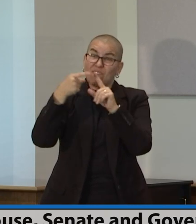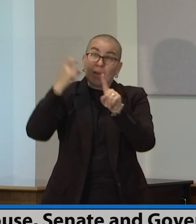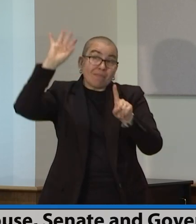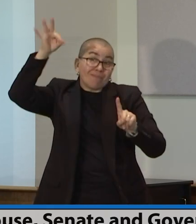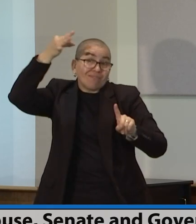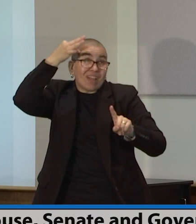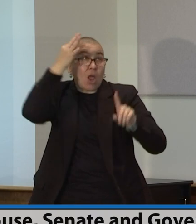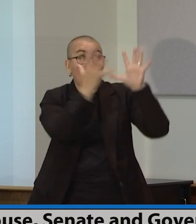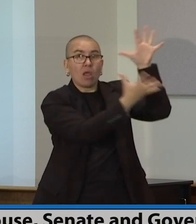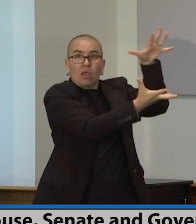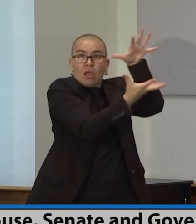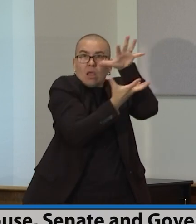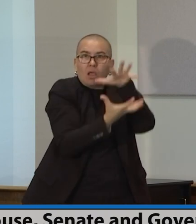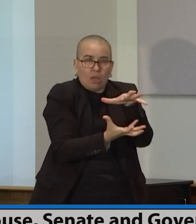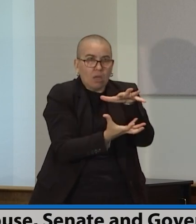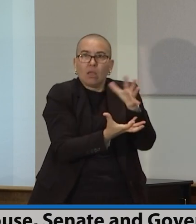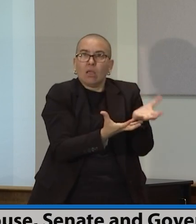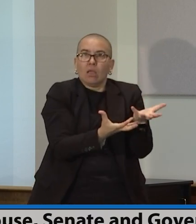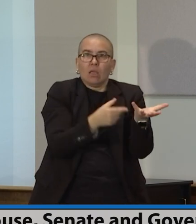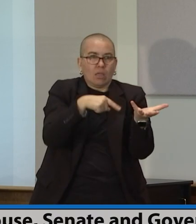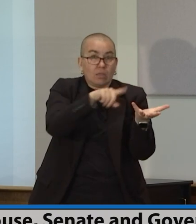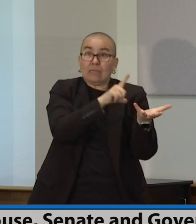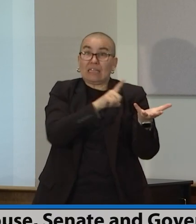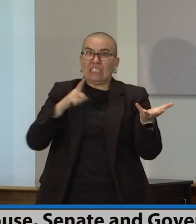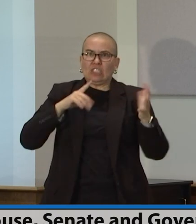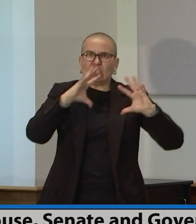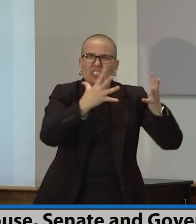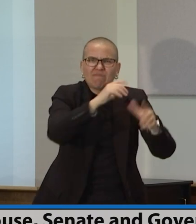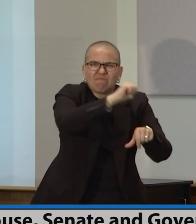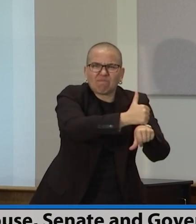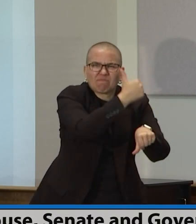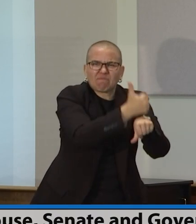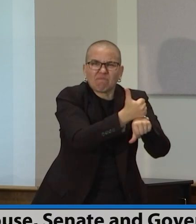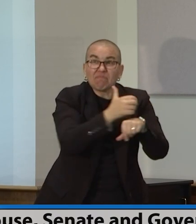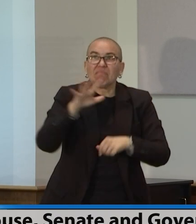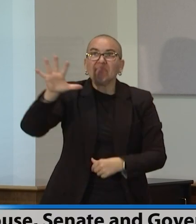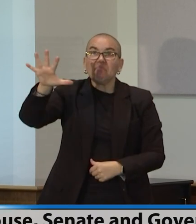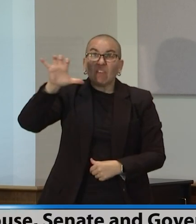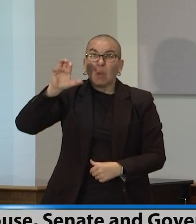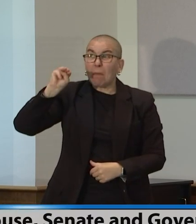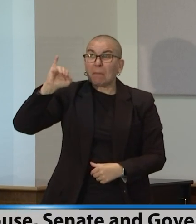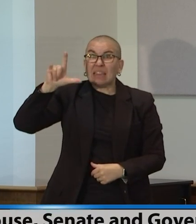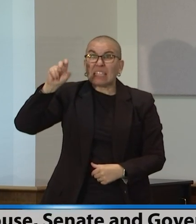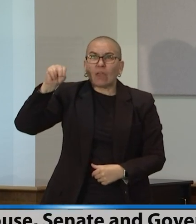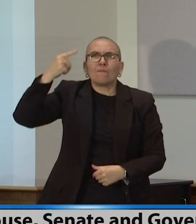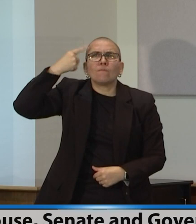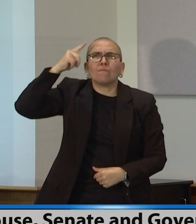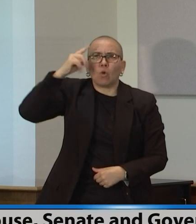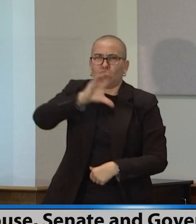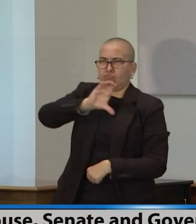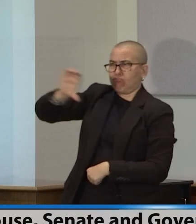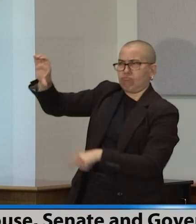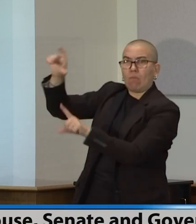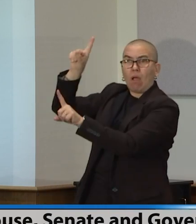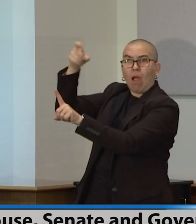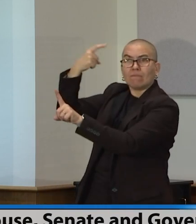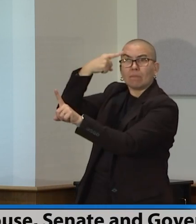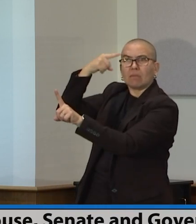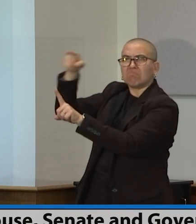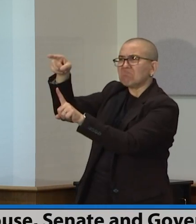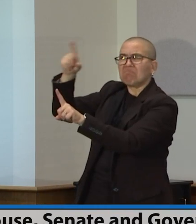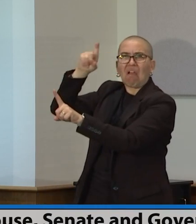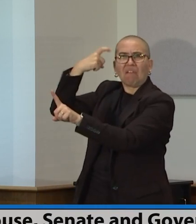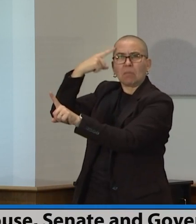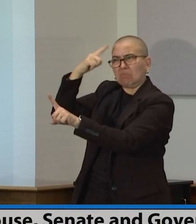pot of money for the governor of $500 million because there's a lot of things that he needs to act on. And then the remainder of the